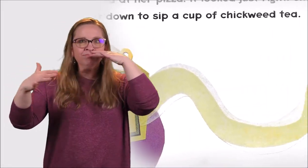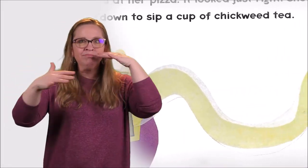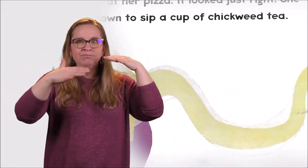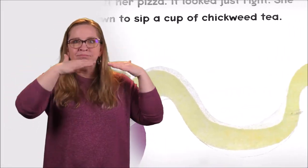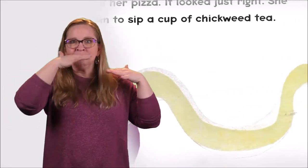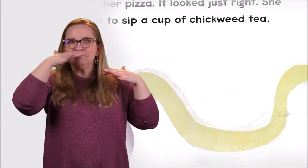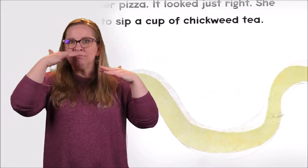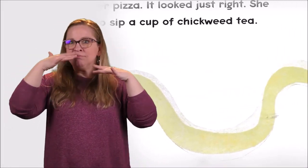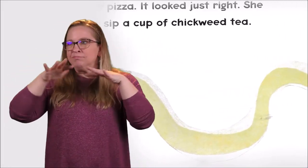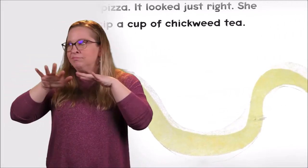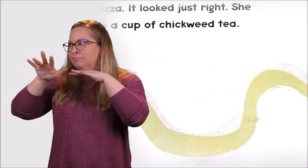out the window.